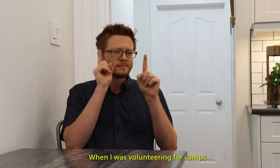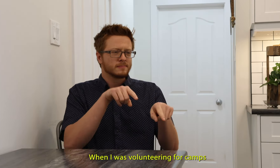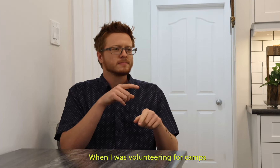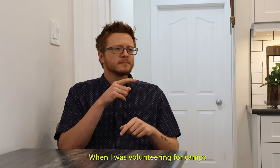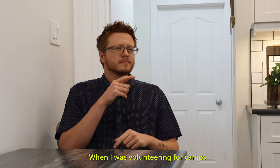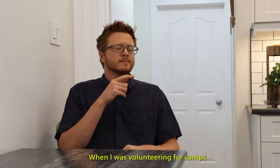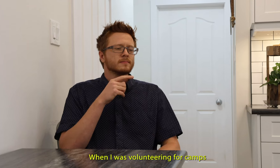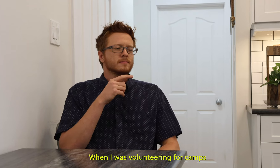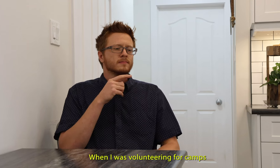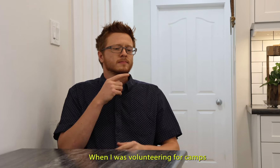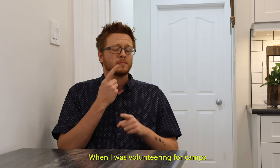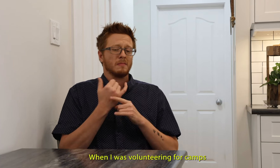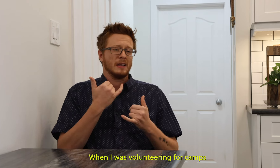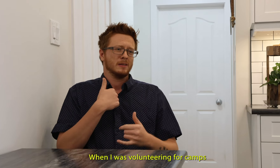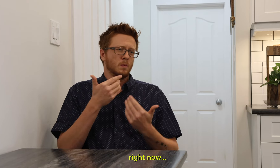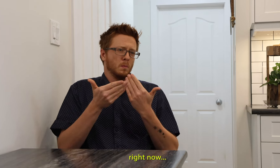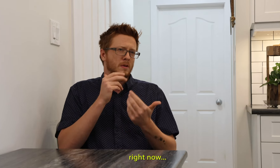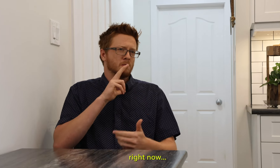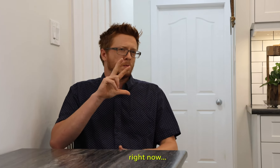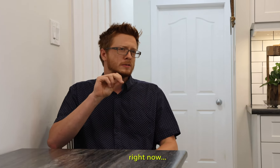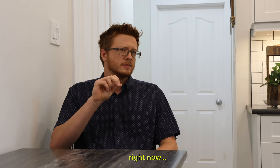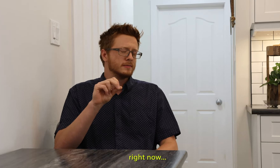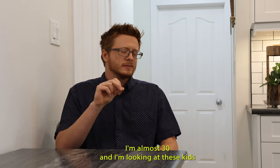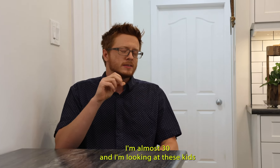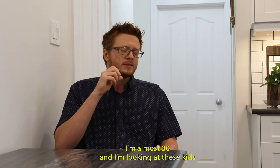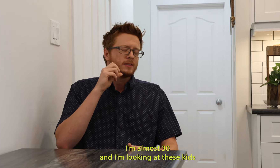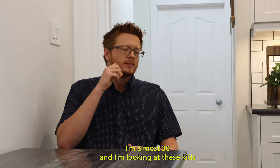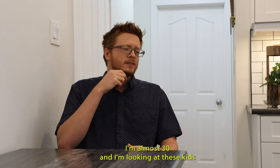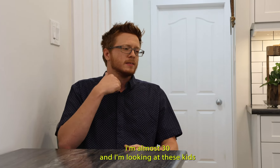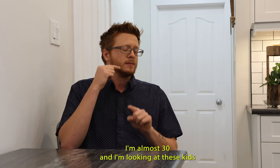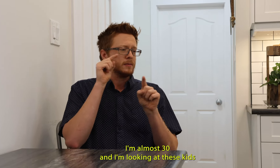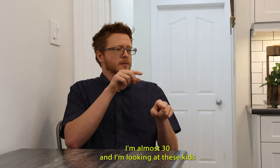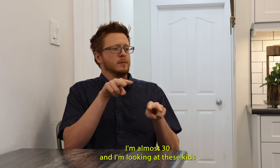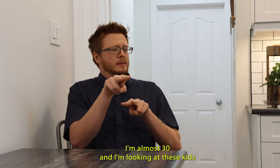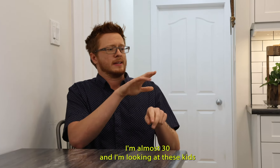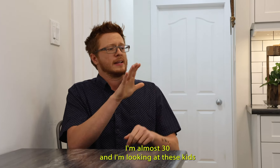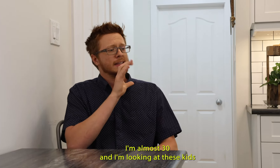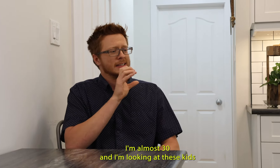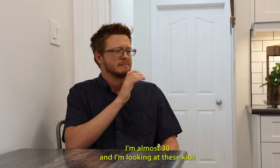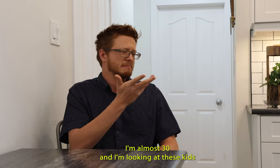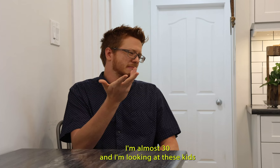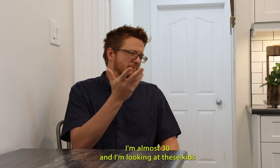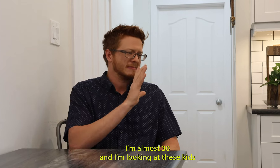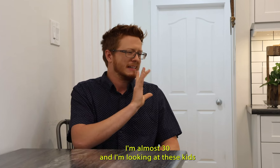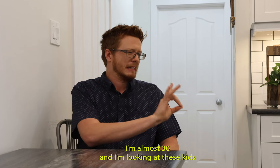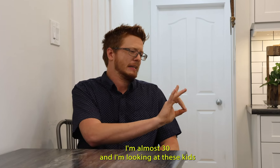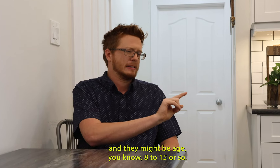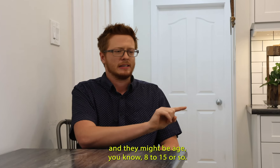for camp right now, I'm, I'm almost 30 and I'm looking at these kids and